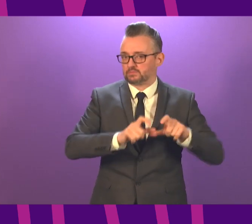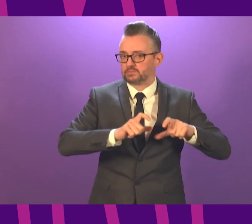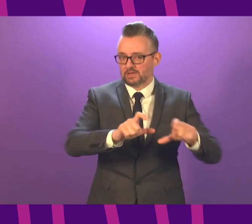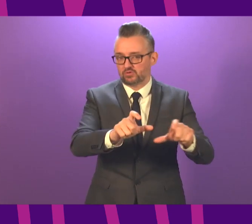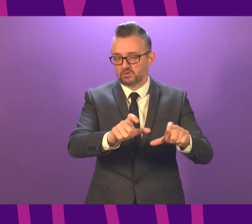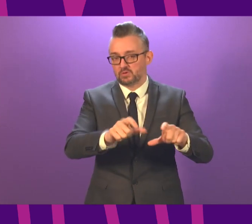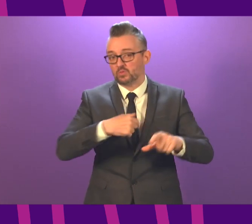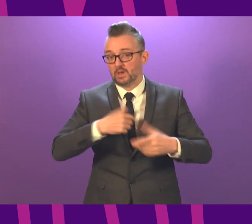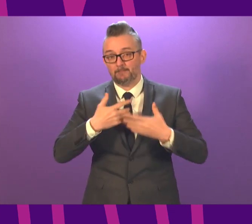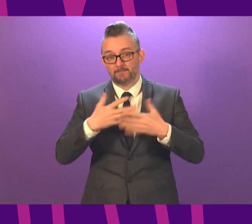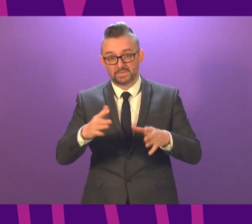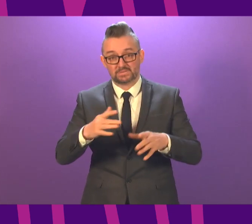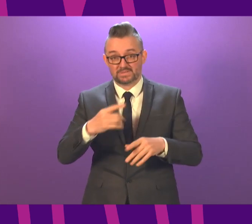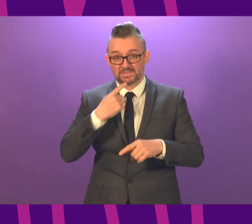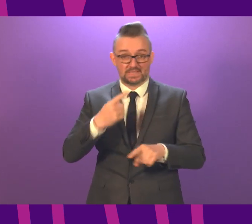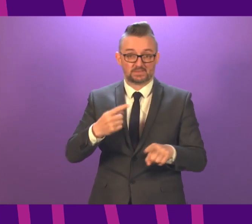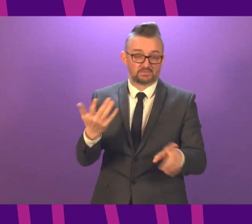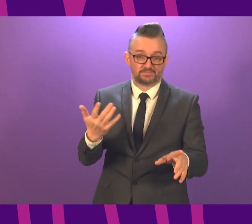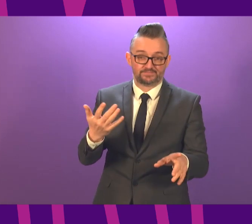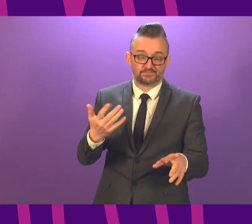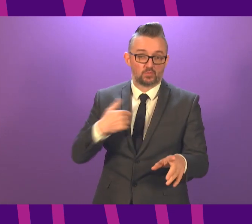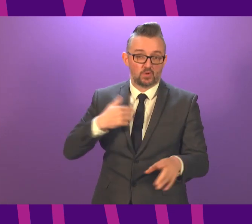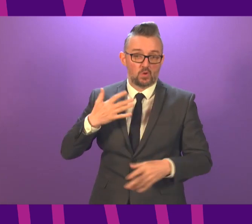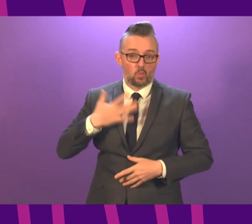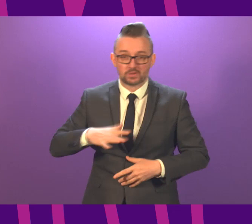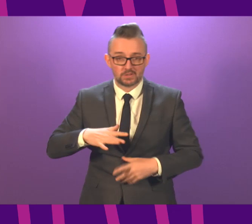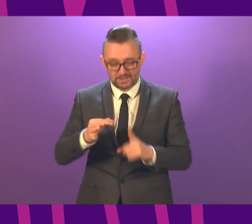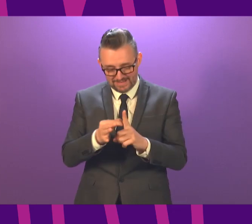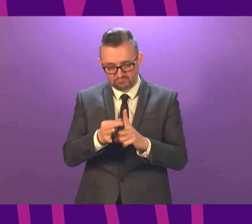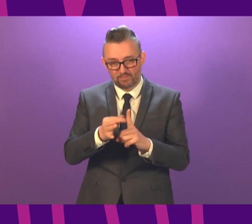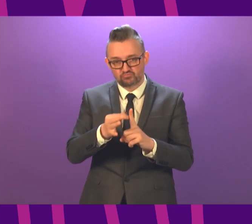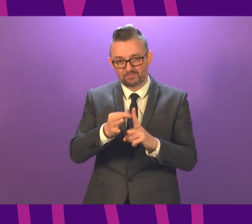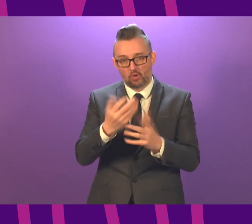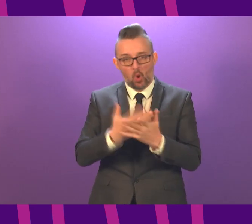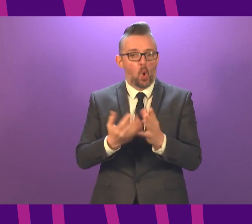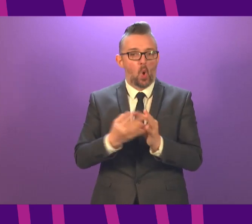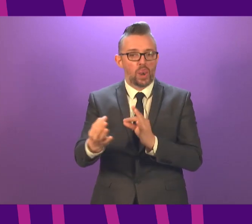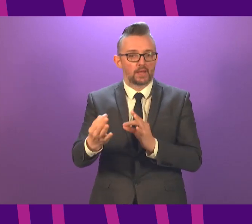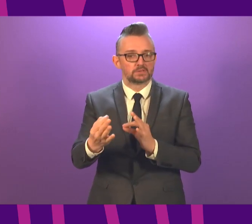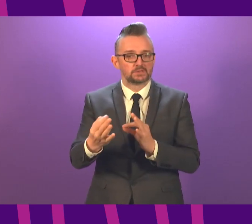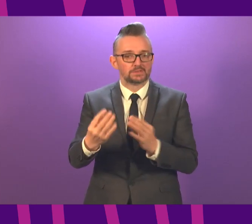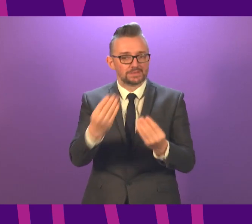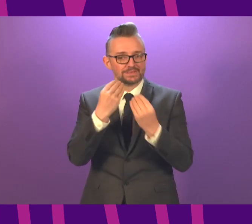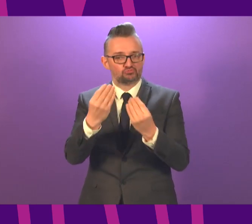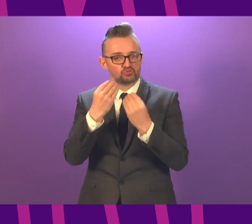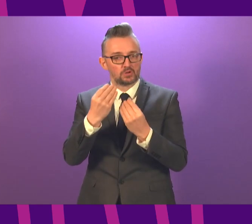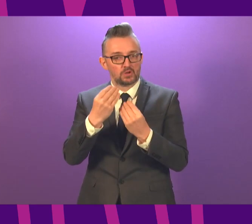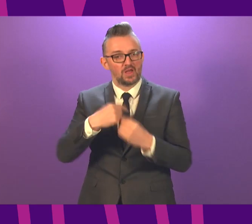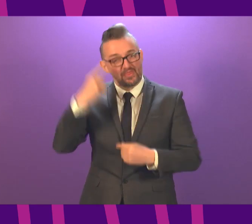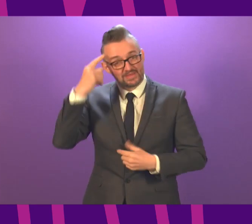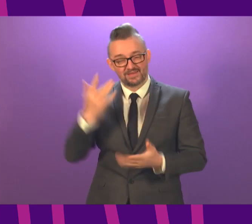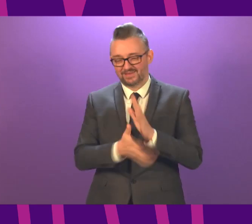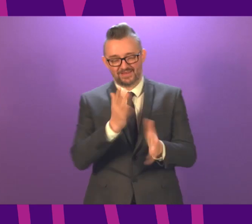have set out already the steps we have taken to continually improve the provision of online learning, and that is not something that we think is job done and